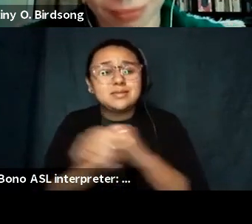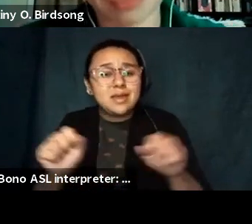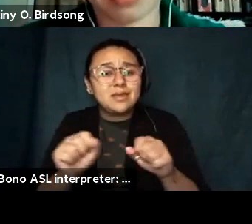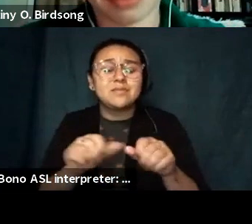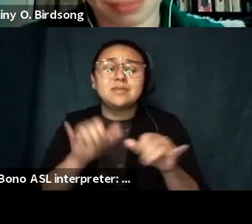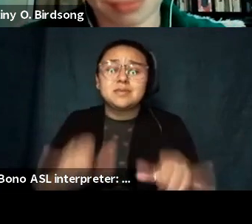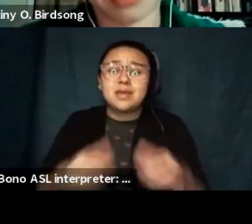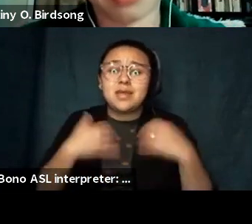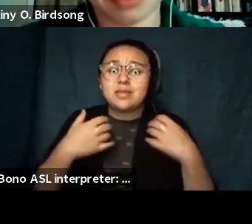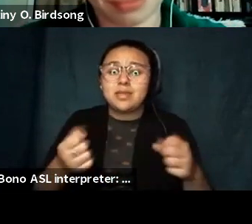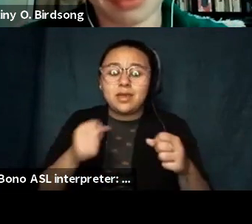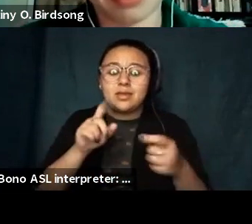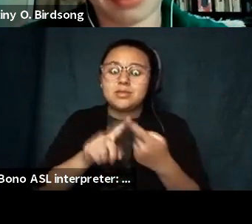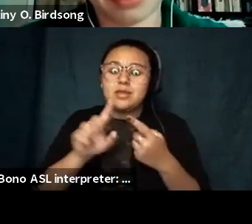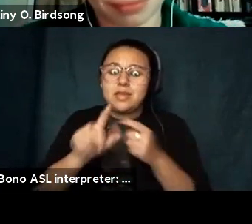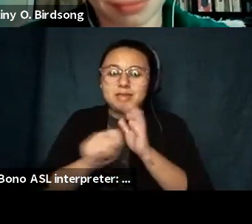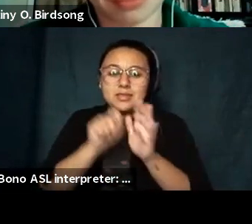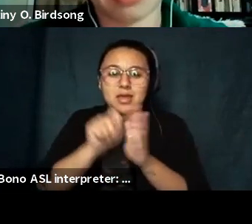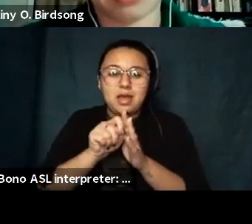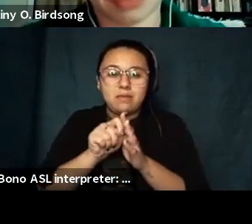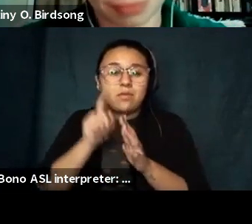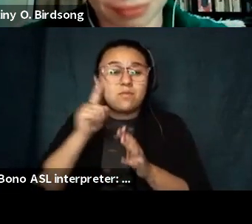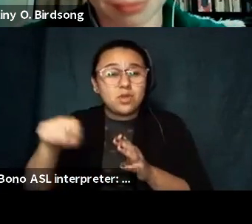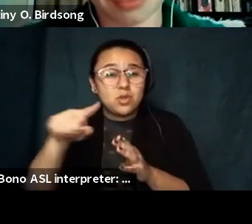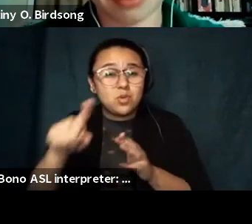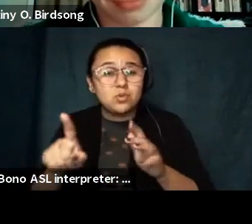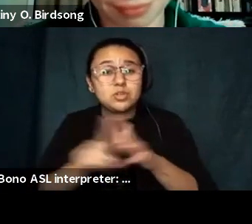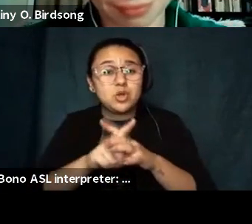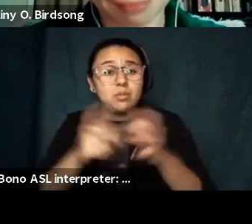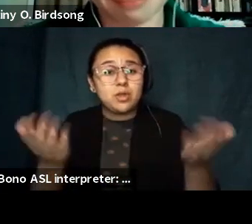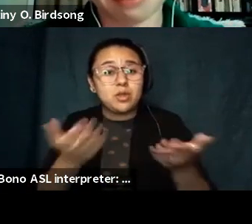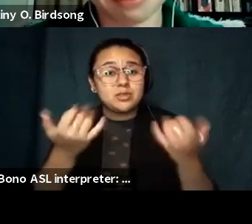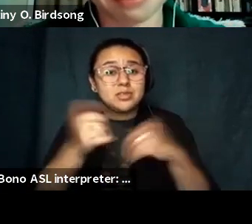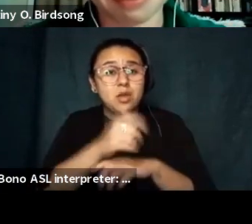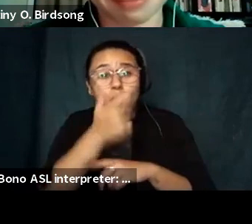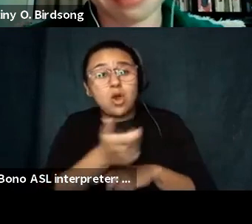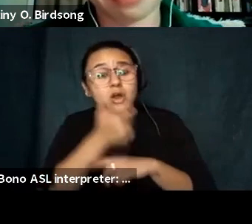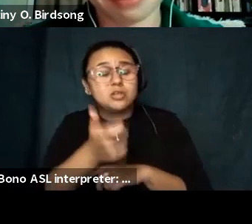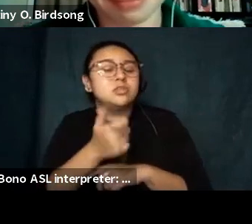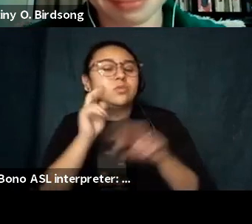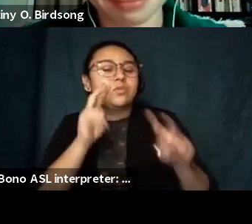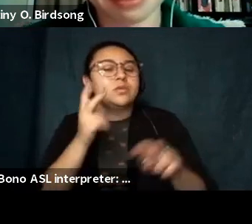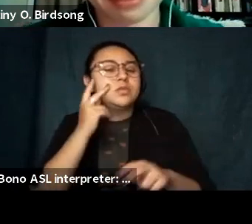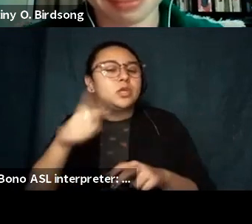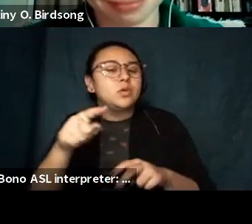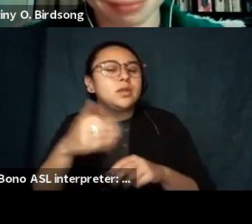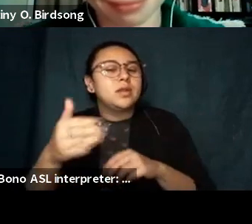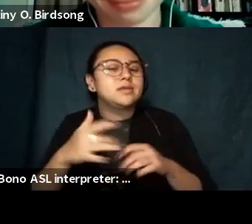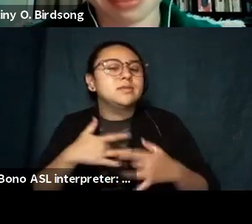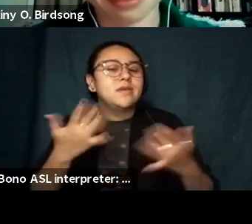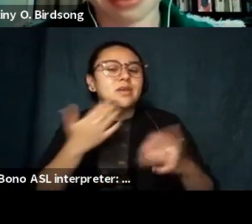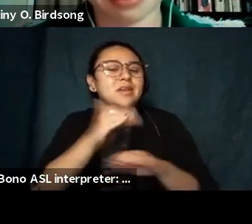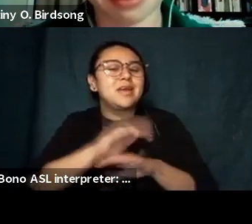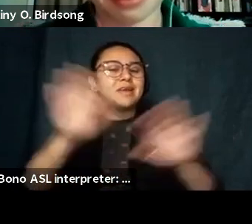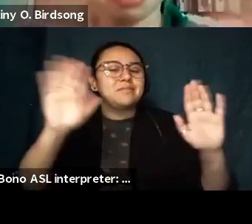until that time and to all of our attendees thanks as always for joining us and we look forward to seeing you at the next event so good evening everybody